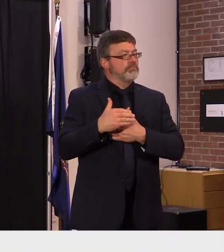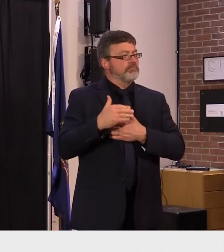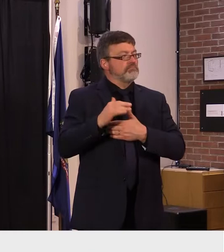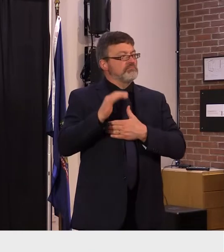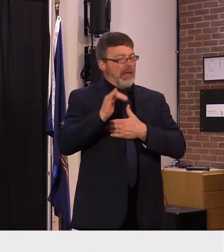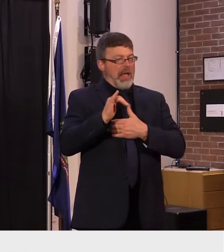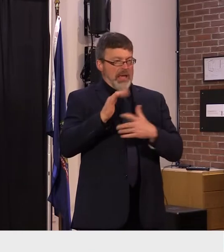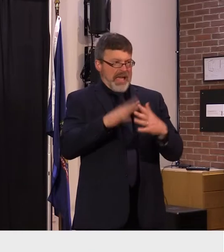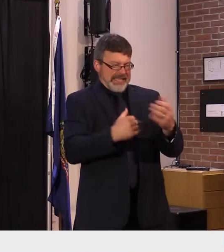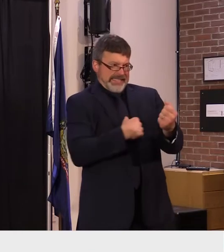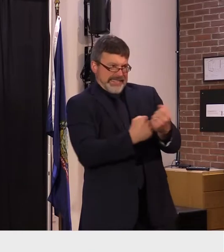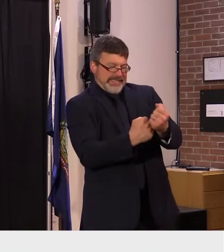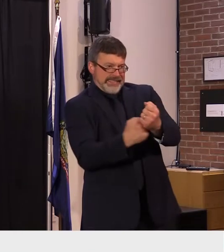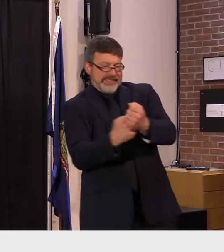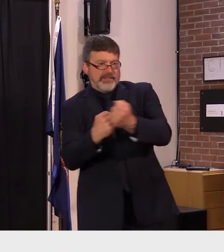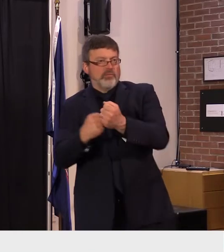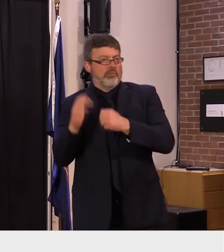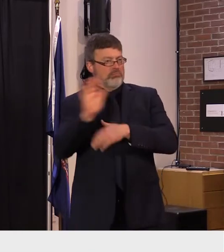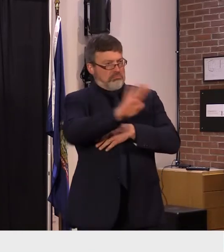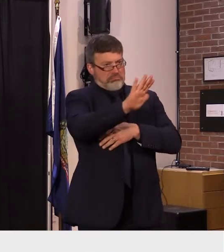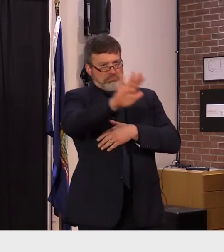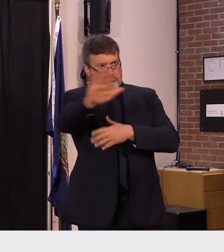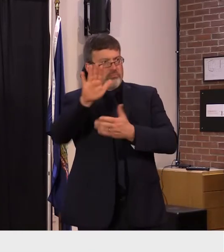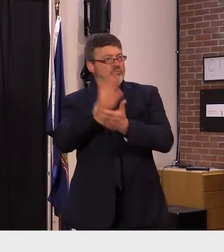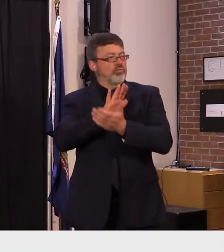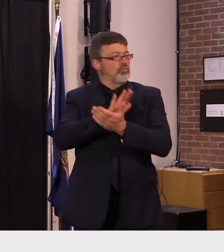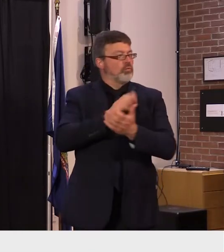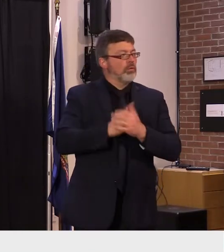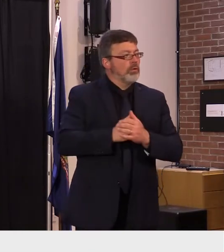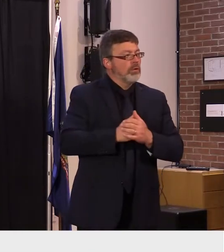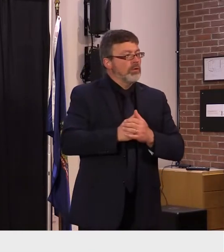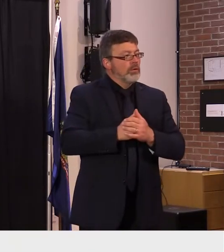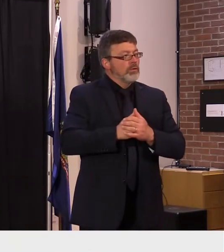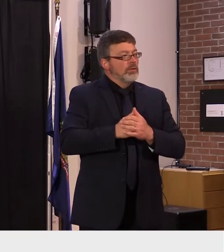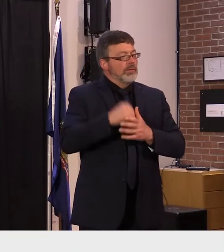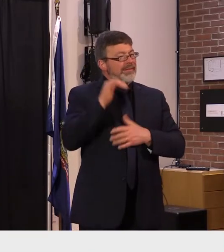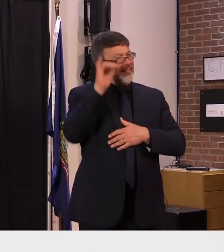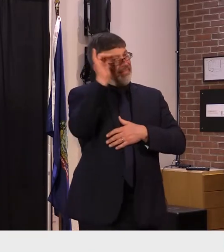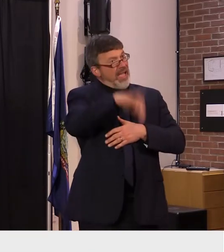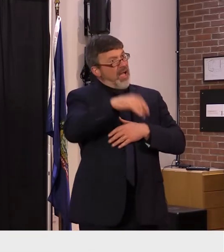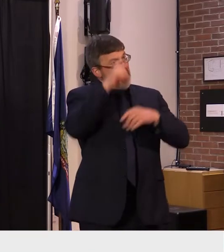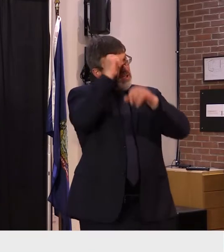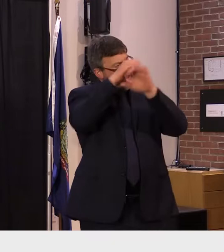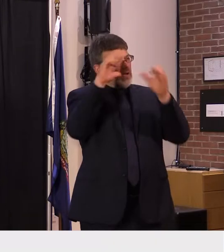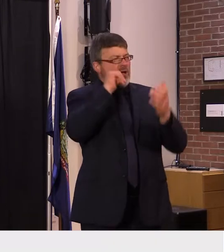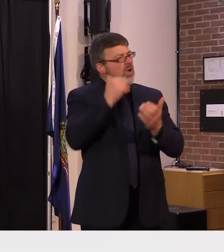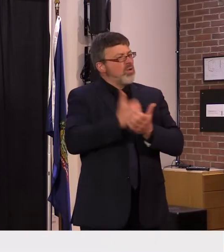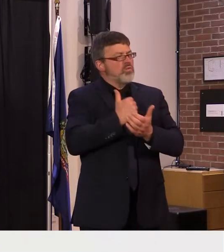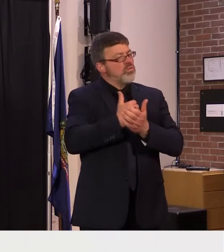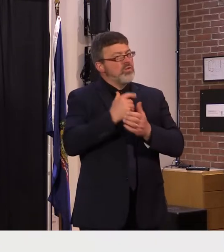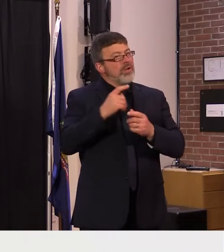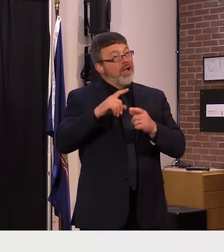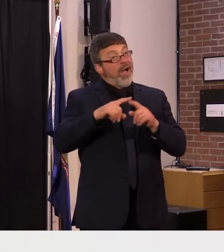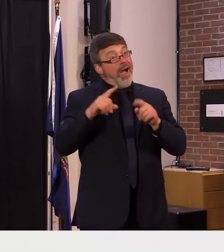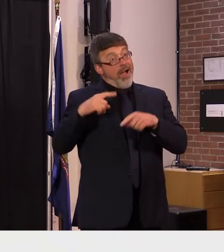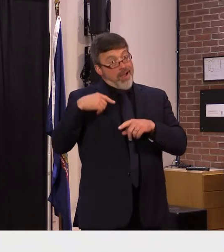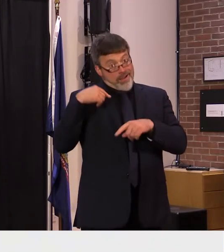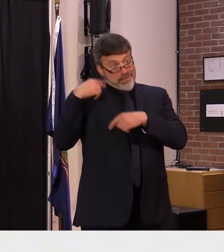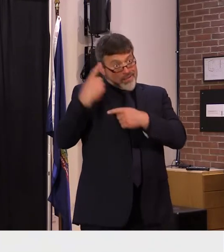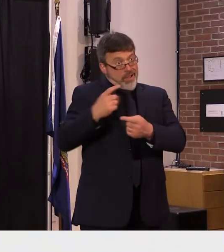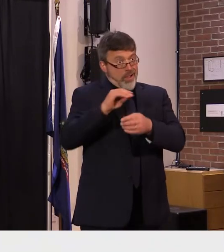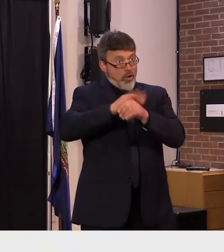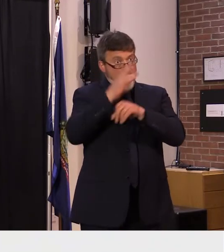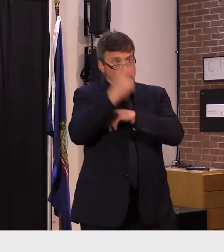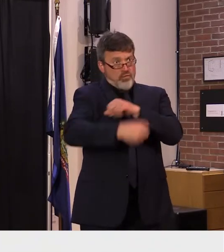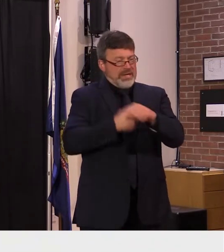described are not new in vermont but they're not consistently implemented across the state and particularly with the workforce challenges that we're seeing